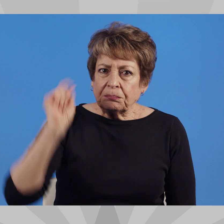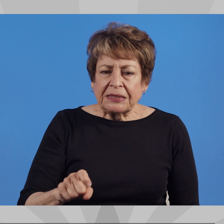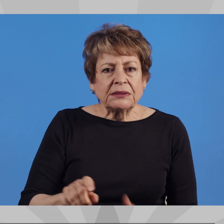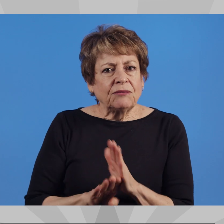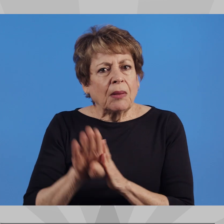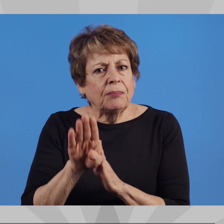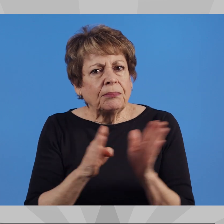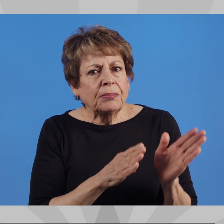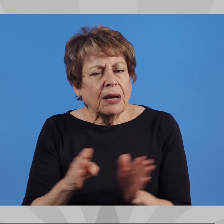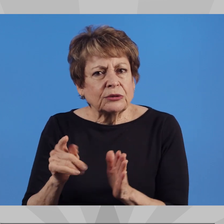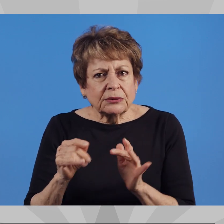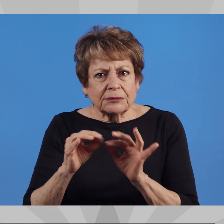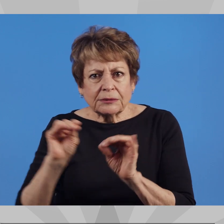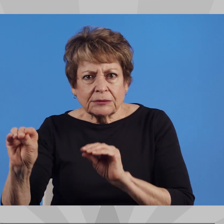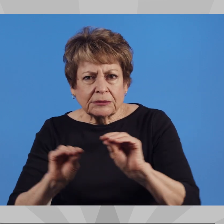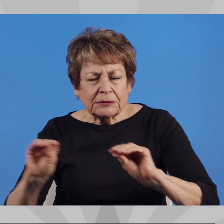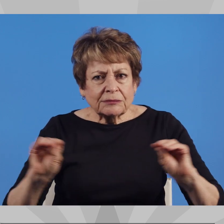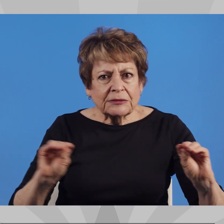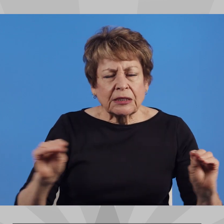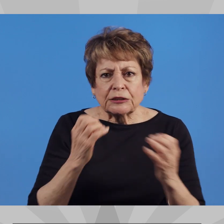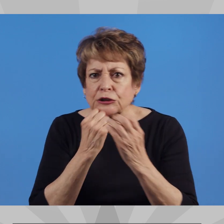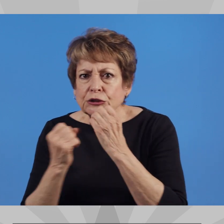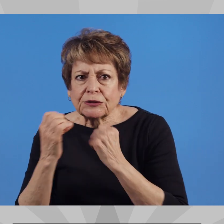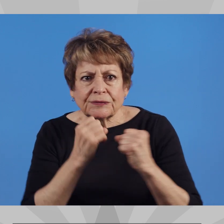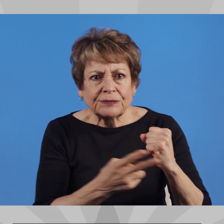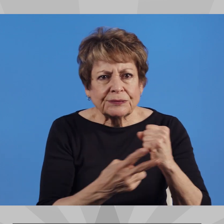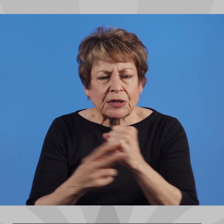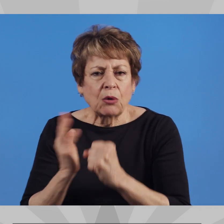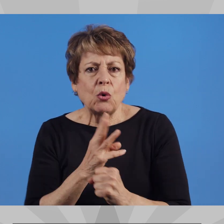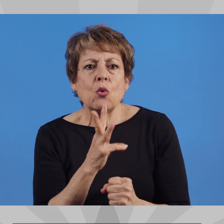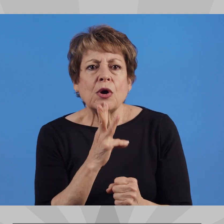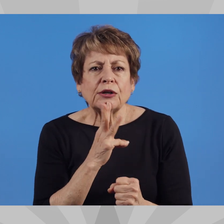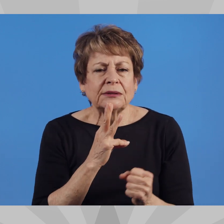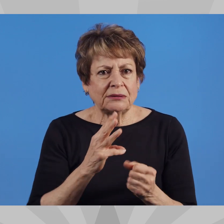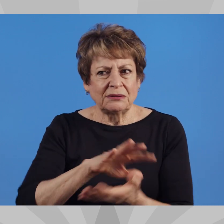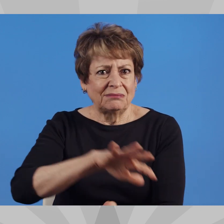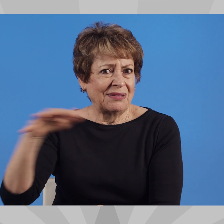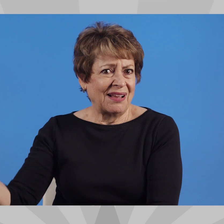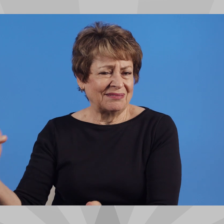we must develop a plan to diversify and conserve our water supply.